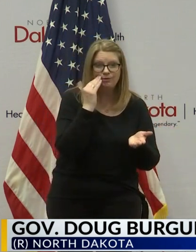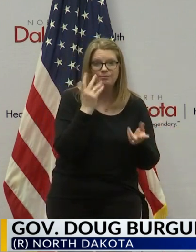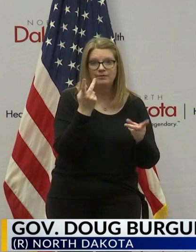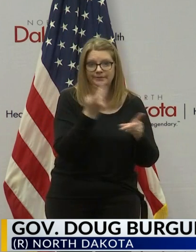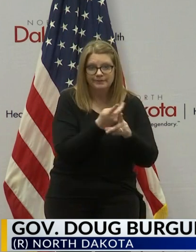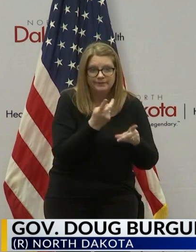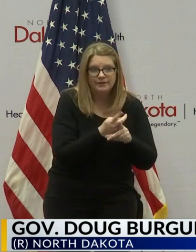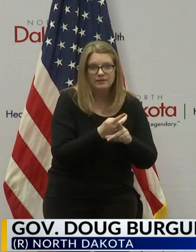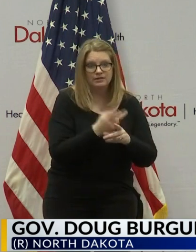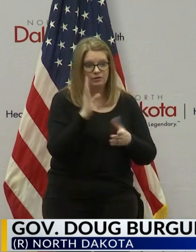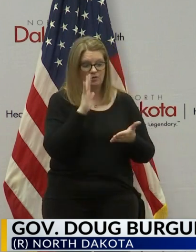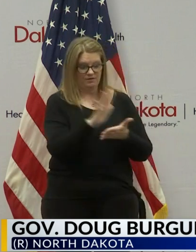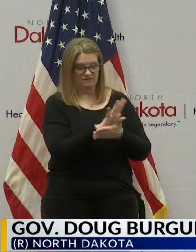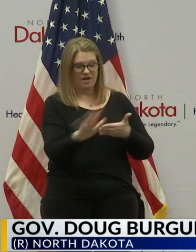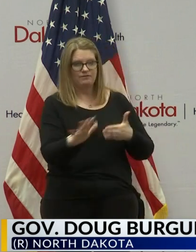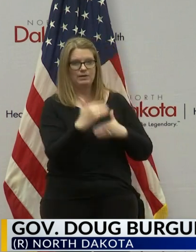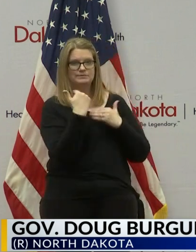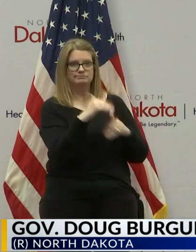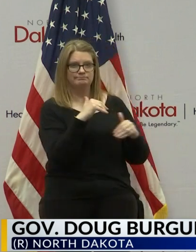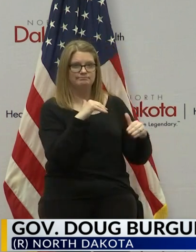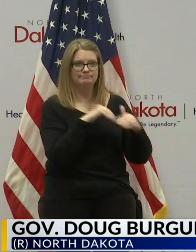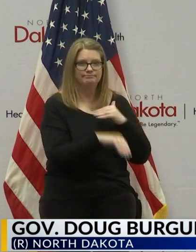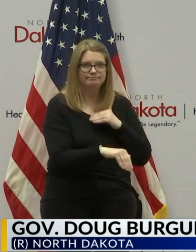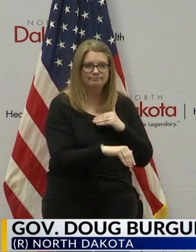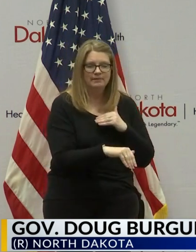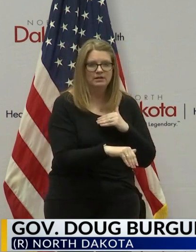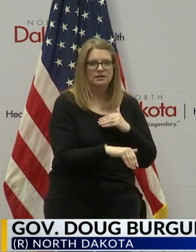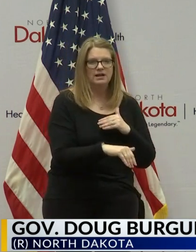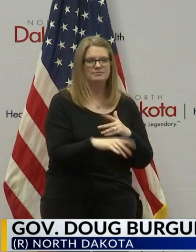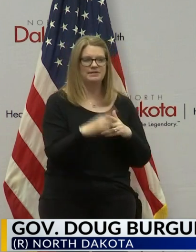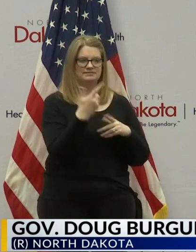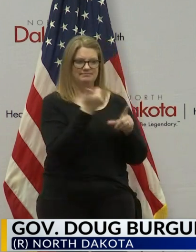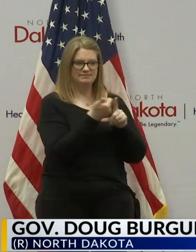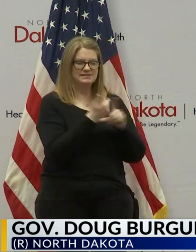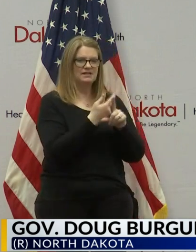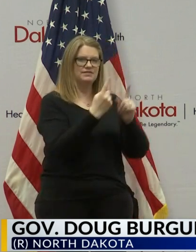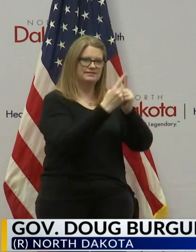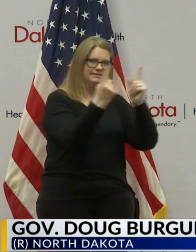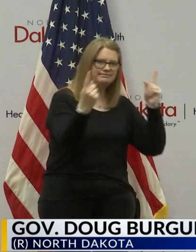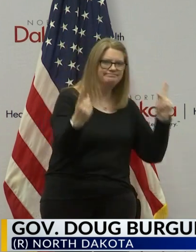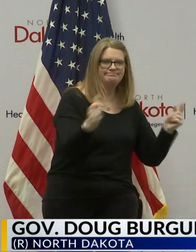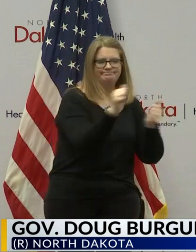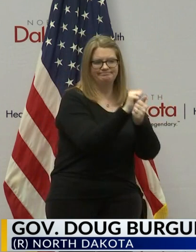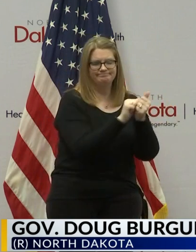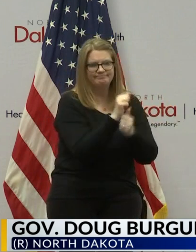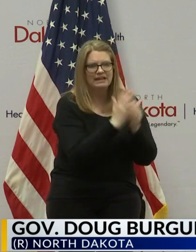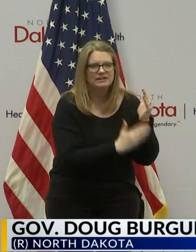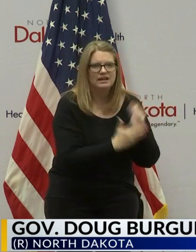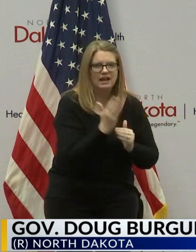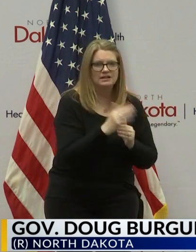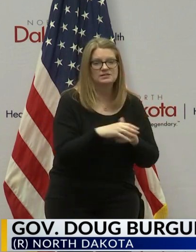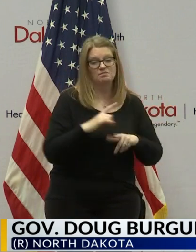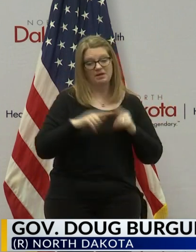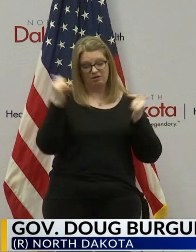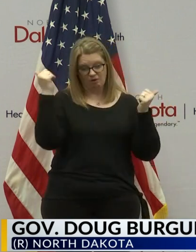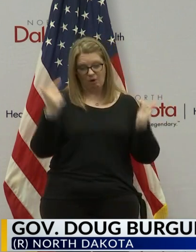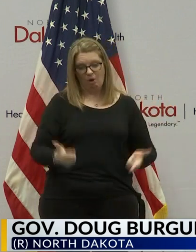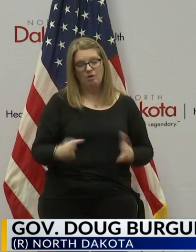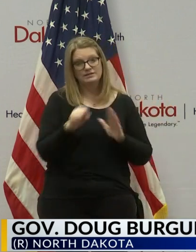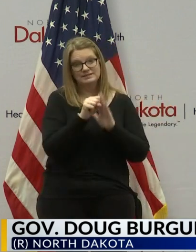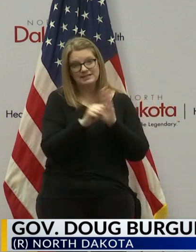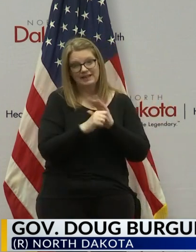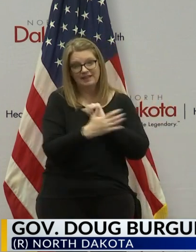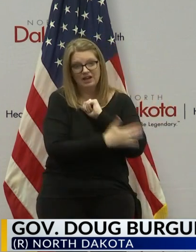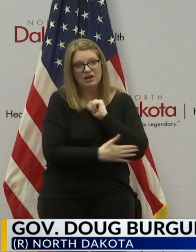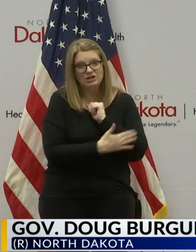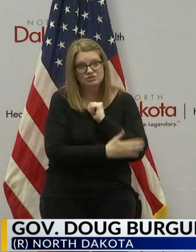visitors for five weeks, where they're practicing hygiene within there, we know we've had outbreaks in every state in the country in places where